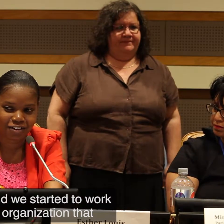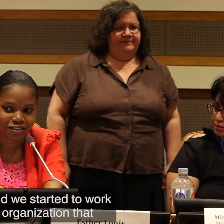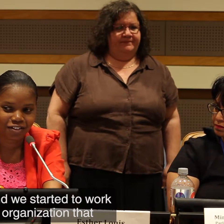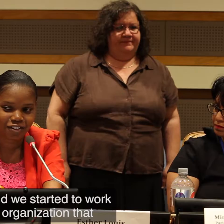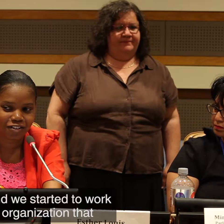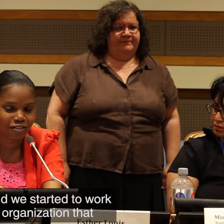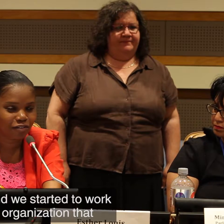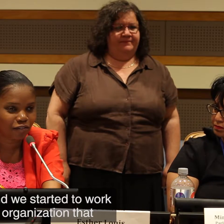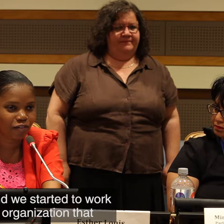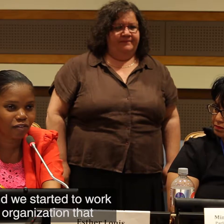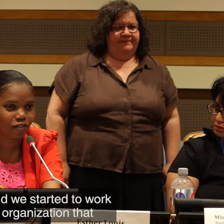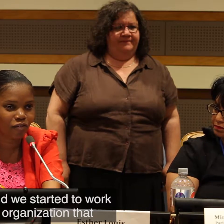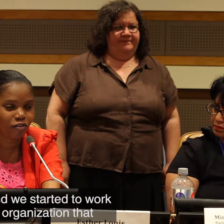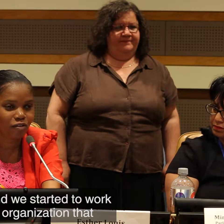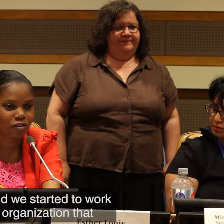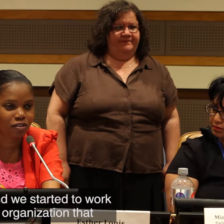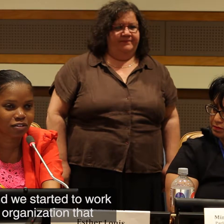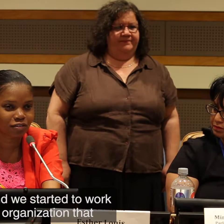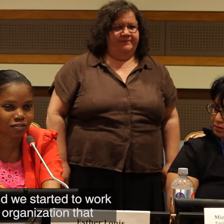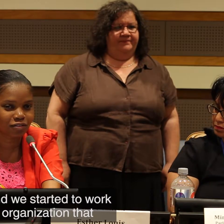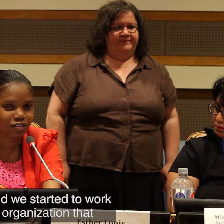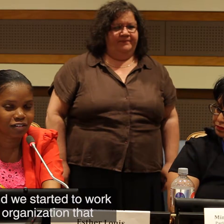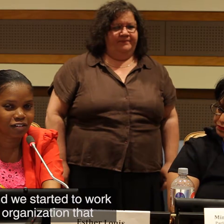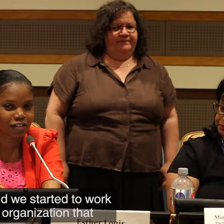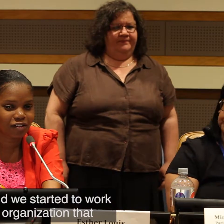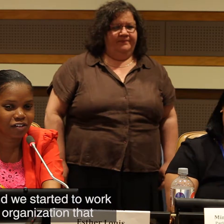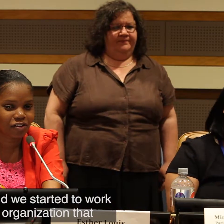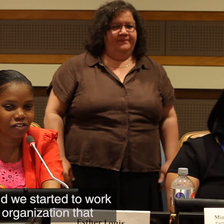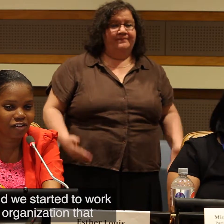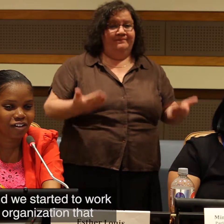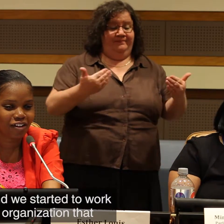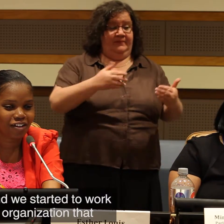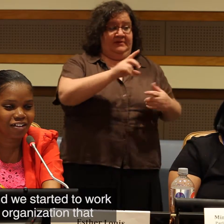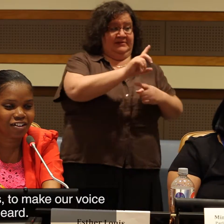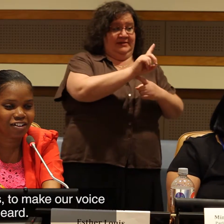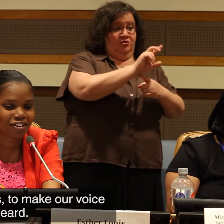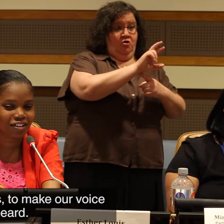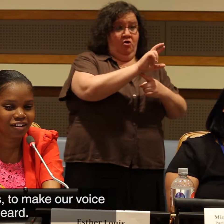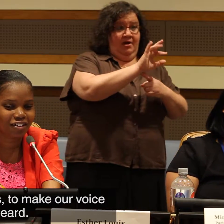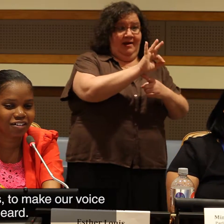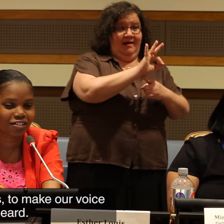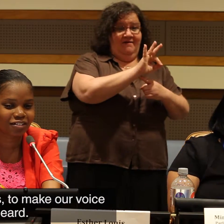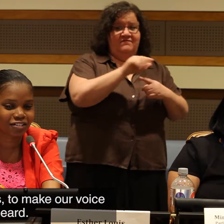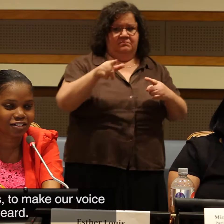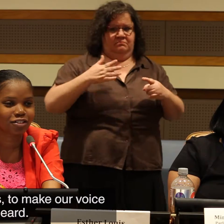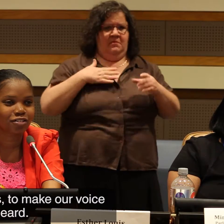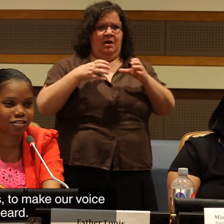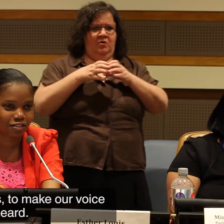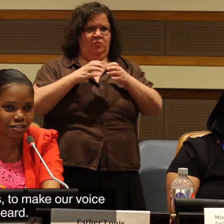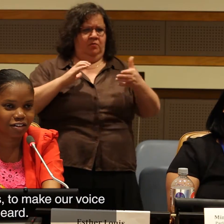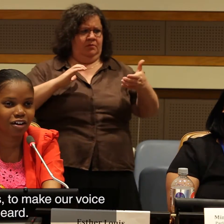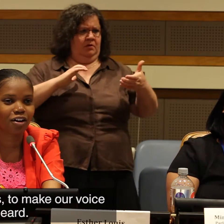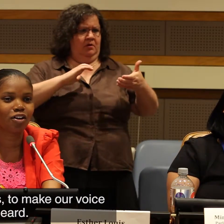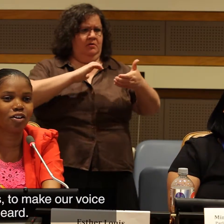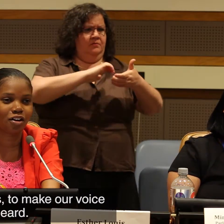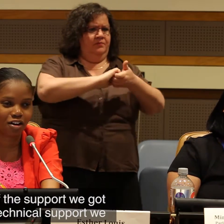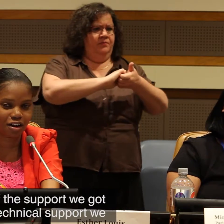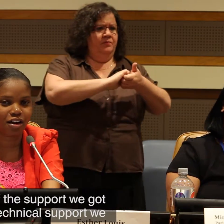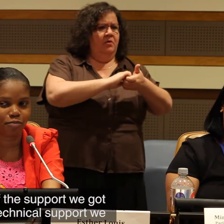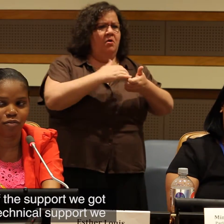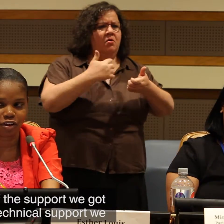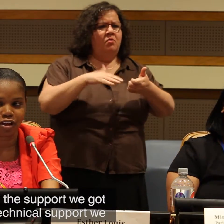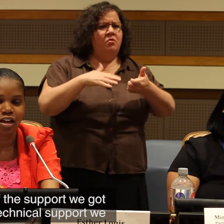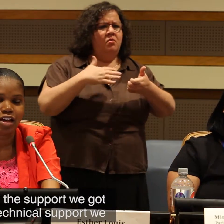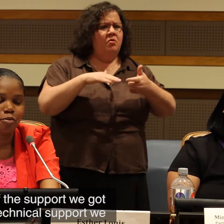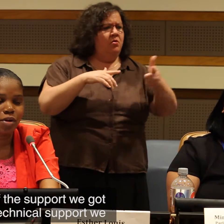started to work with DRF, the organization that is supporting us to make our voice heard.